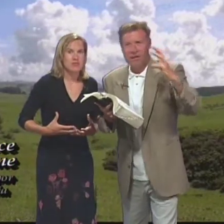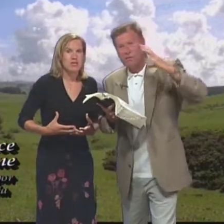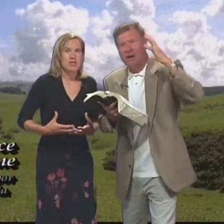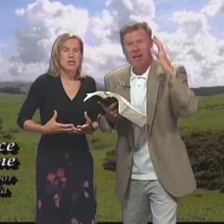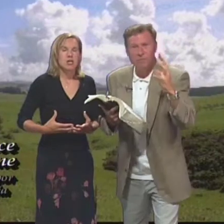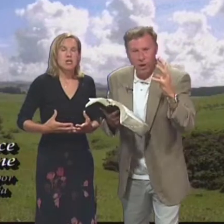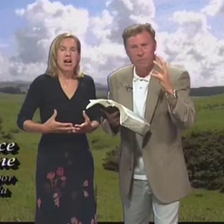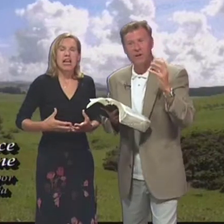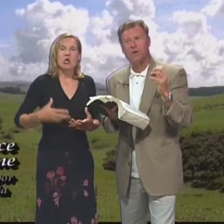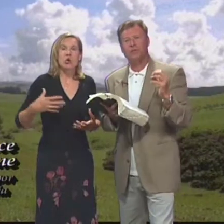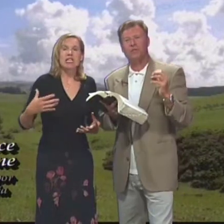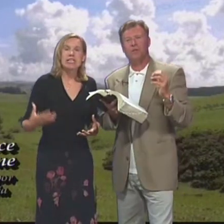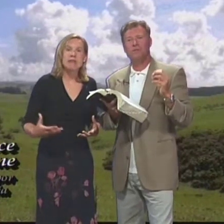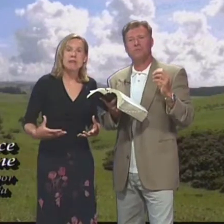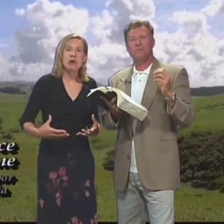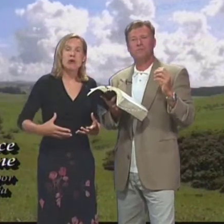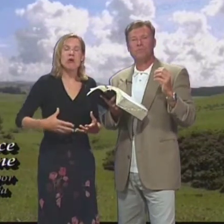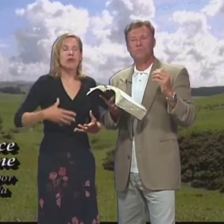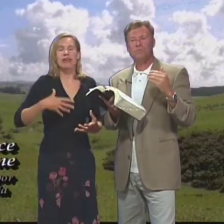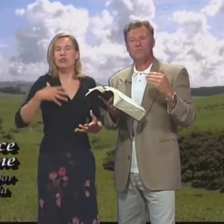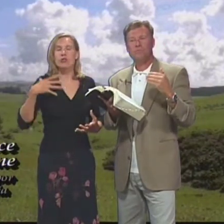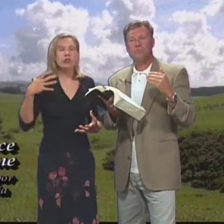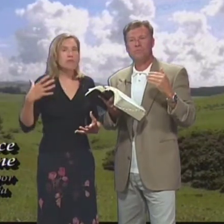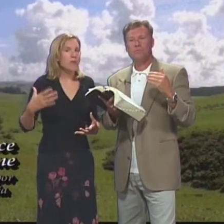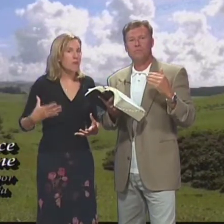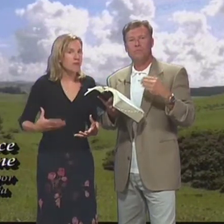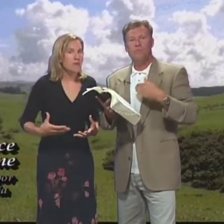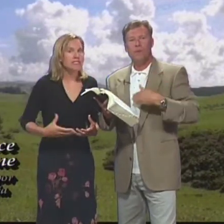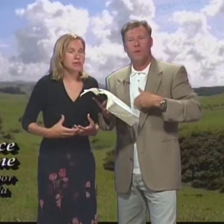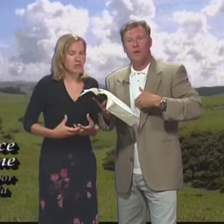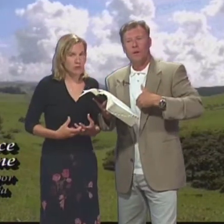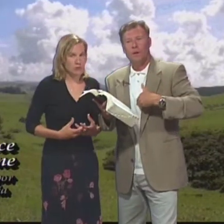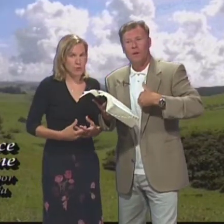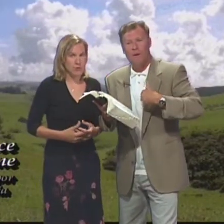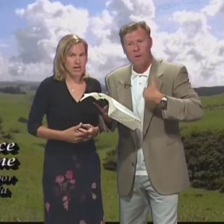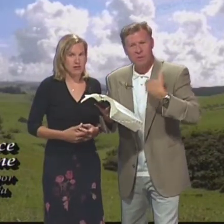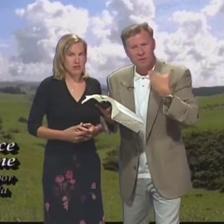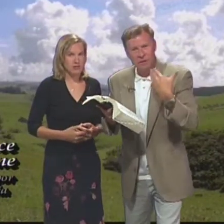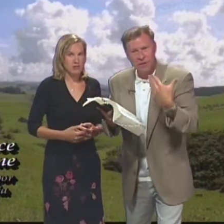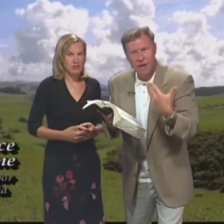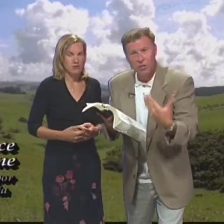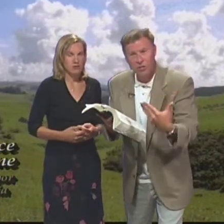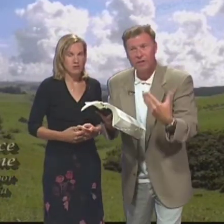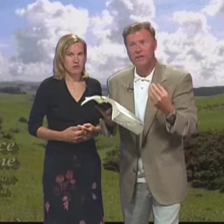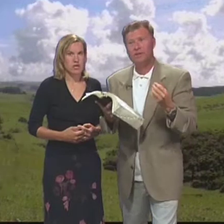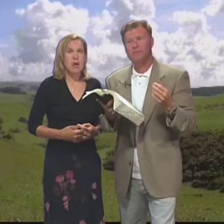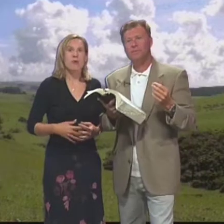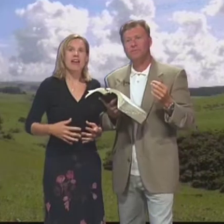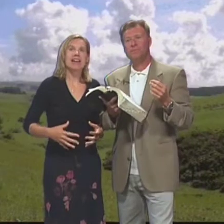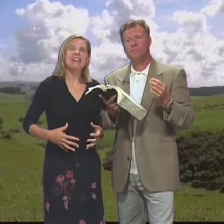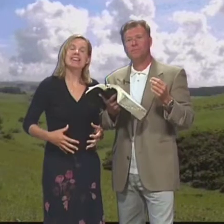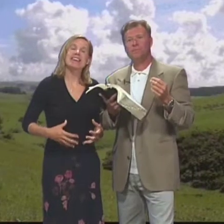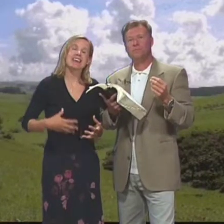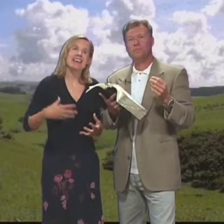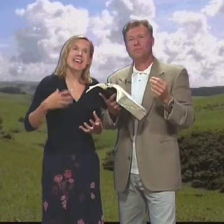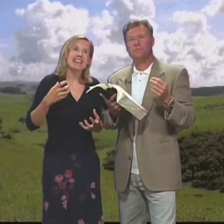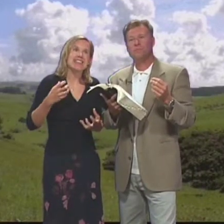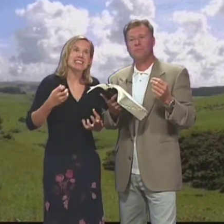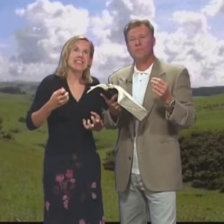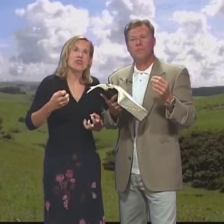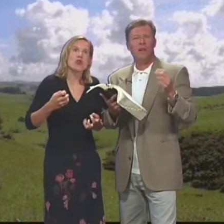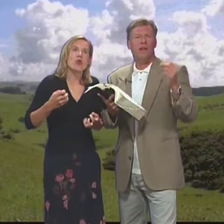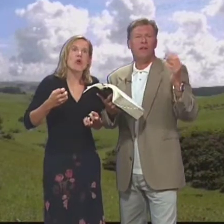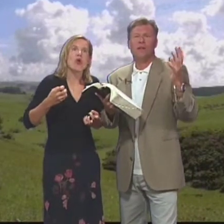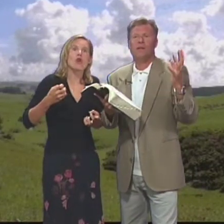Alcoholism All kinds of problems In our culture Alcoholismo Todo tipo de problemas En nuestra cultura By people just being Driven Por la gente Que